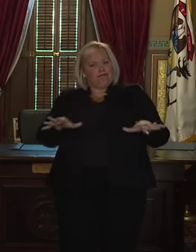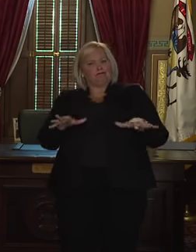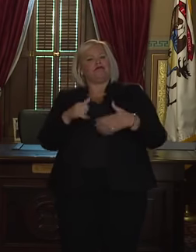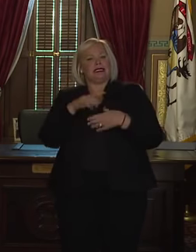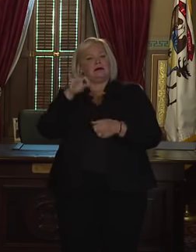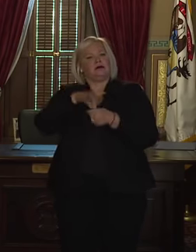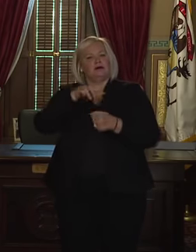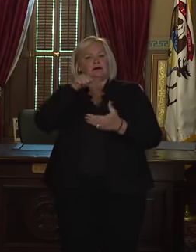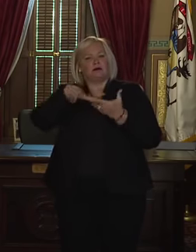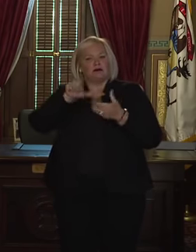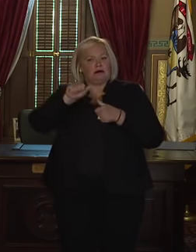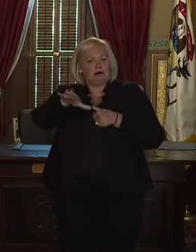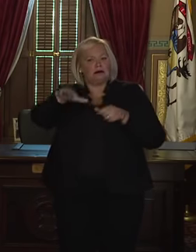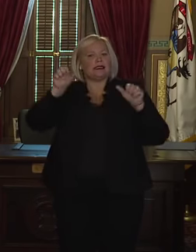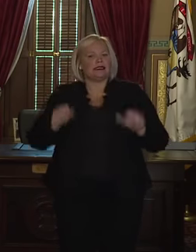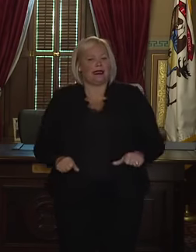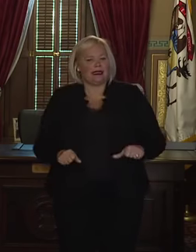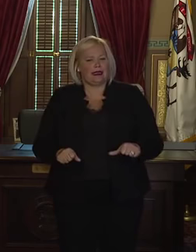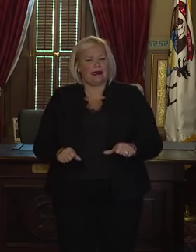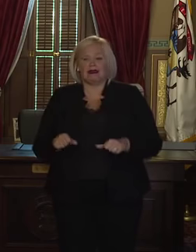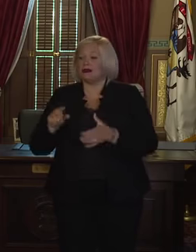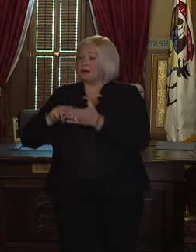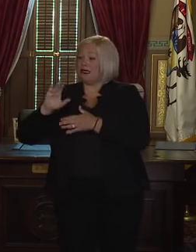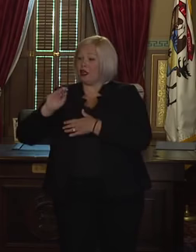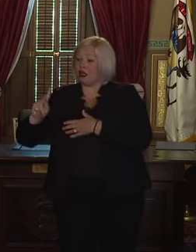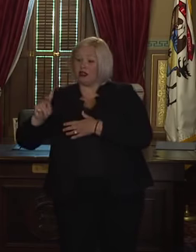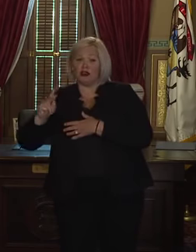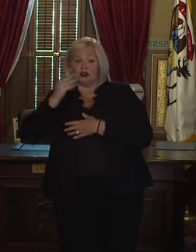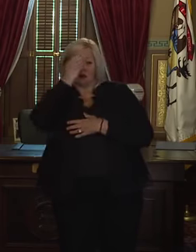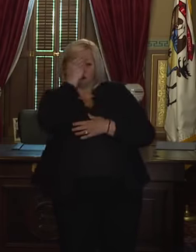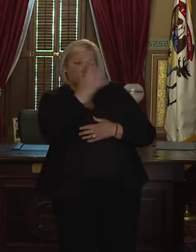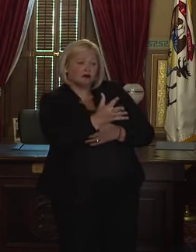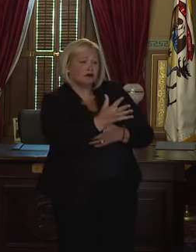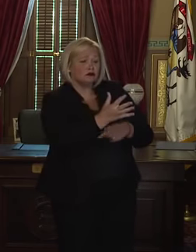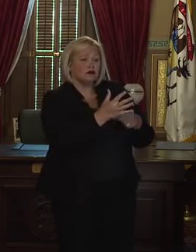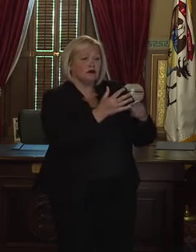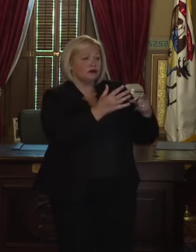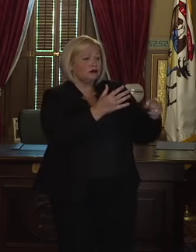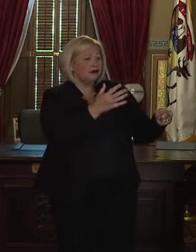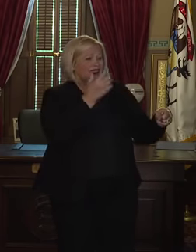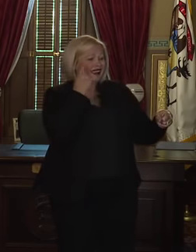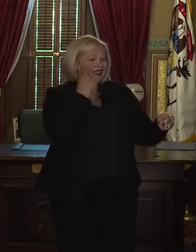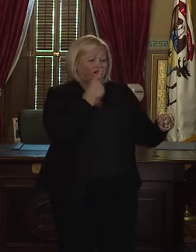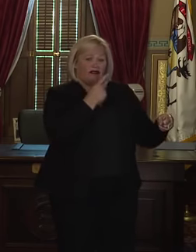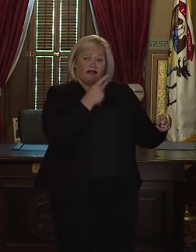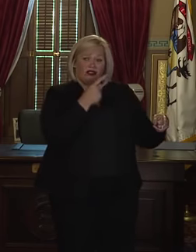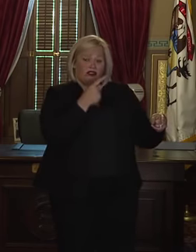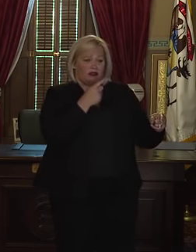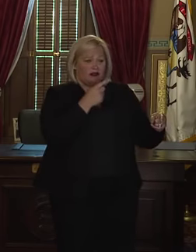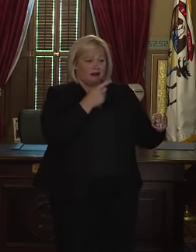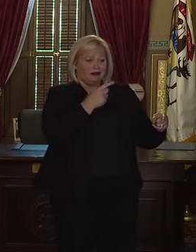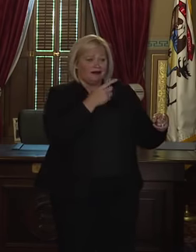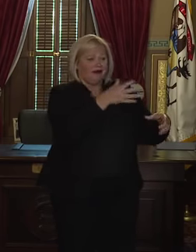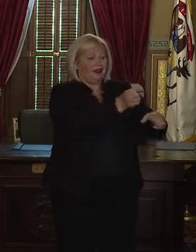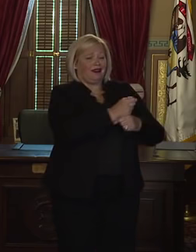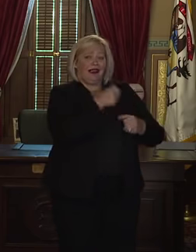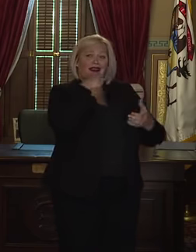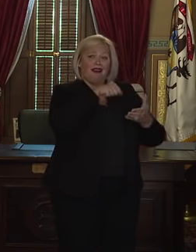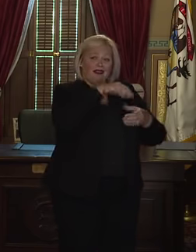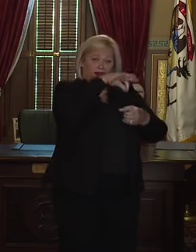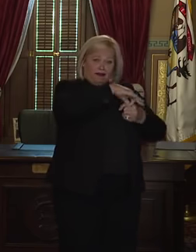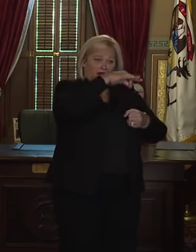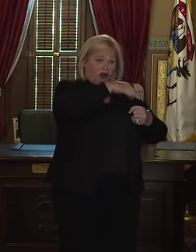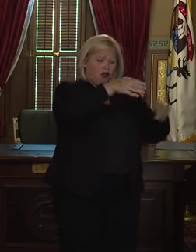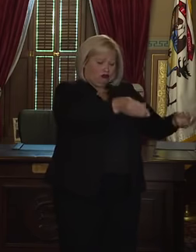that clerks will notify voters of any reason that their vote won't be counted within 48 hours. Giving